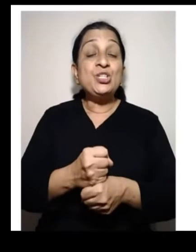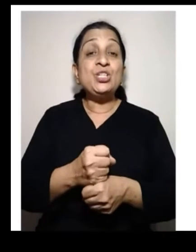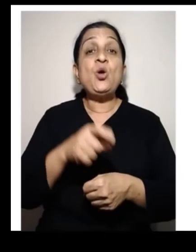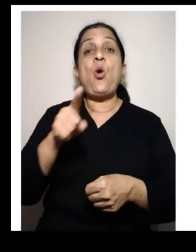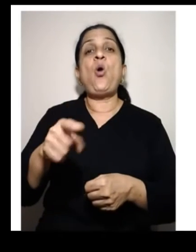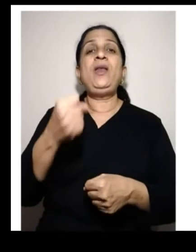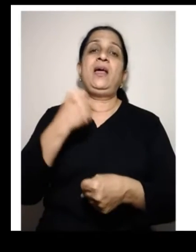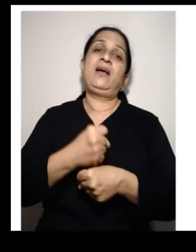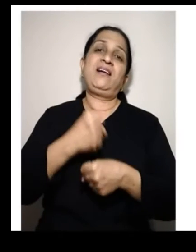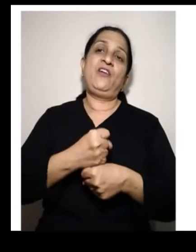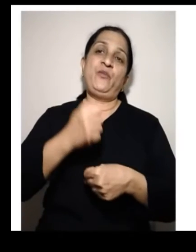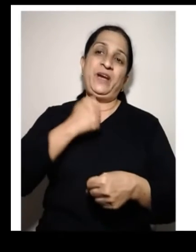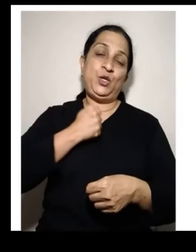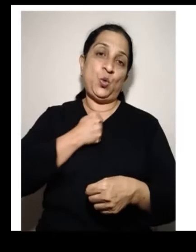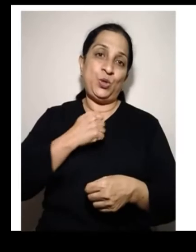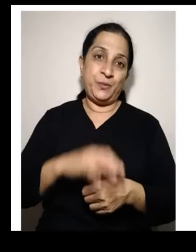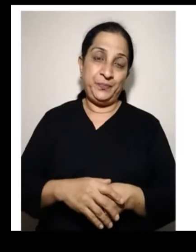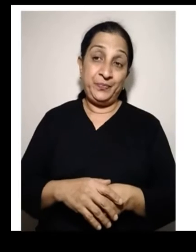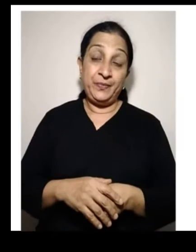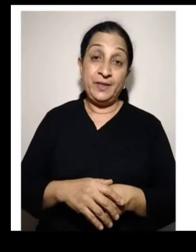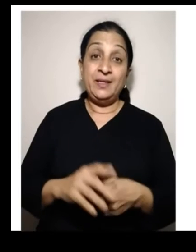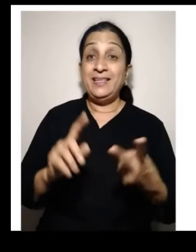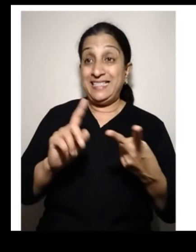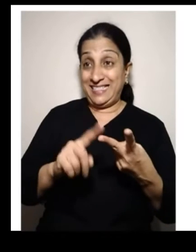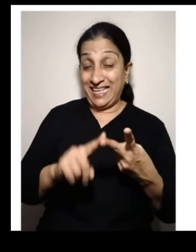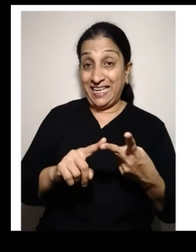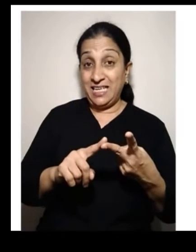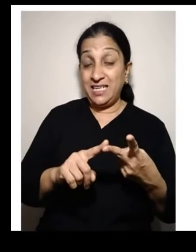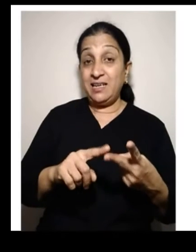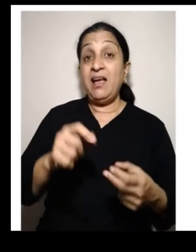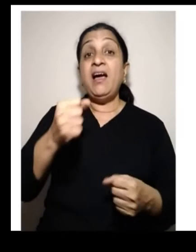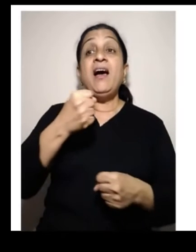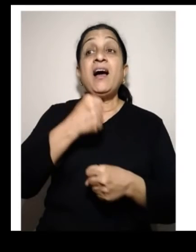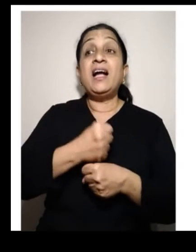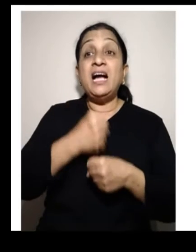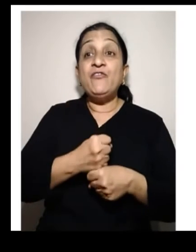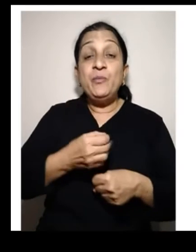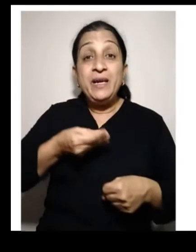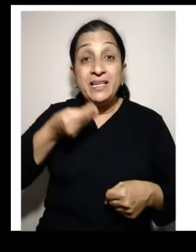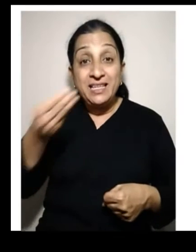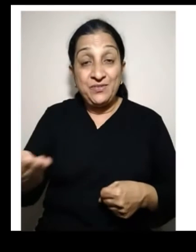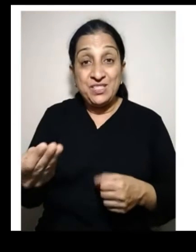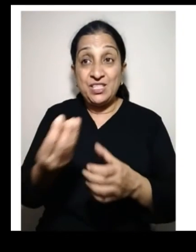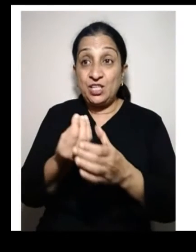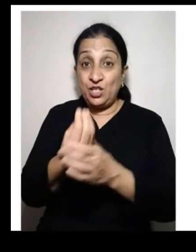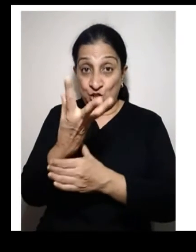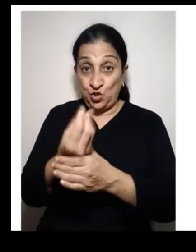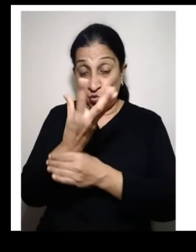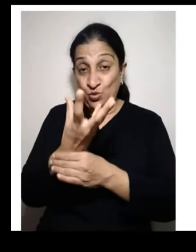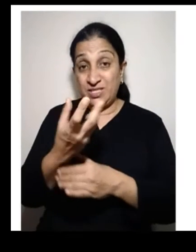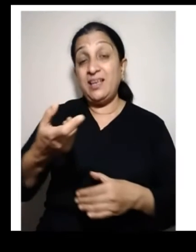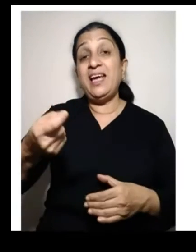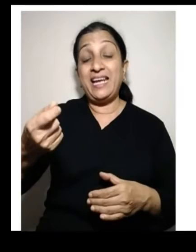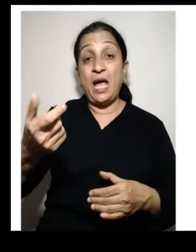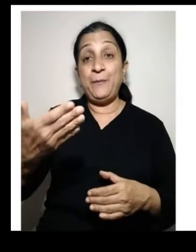production facility. Second, government gives